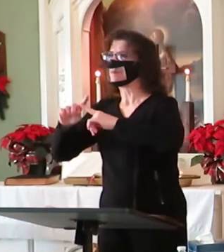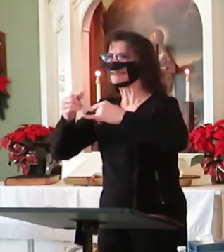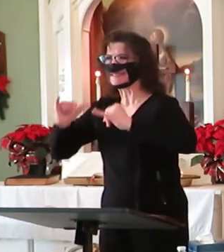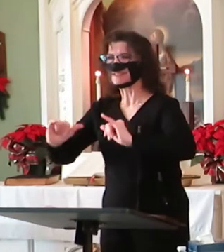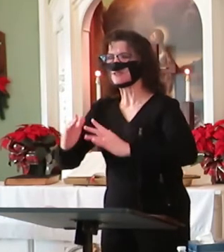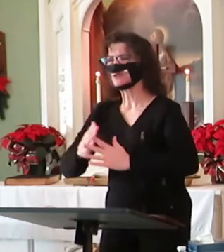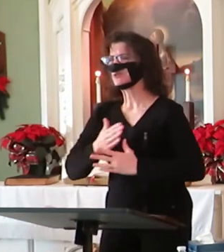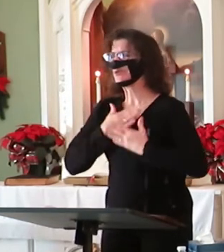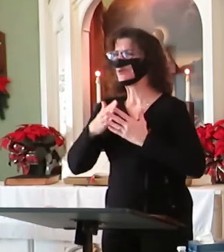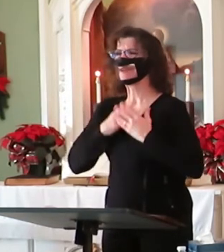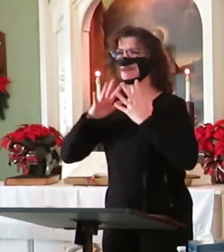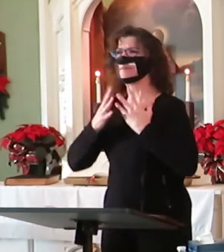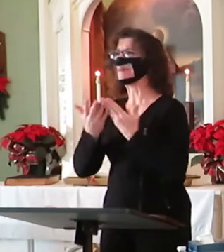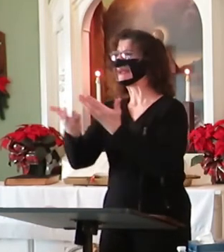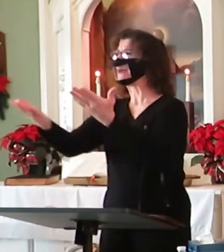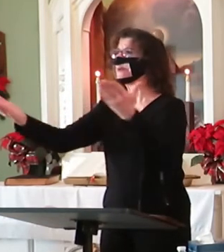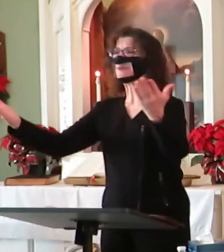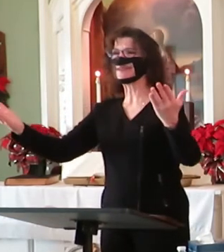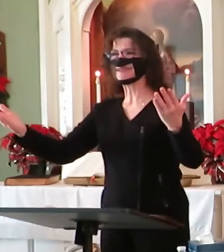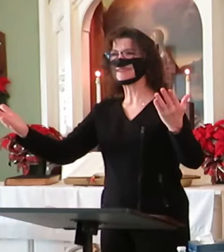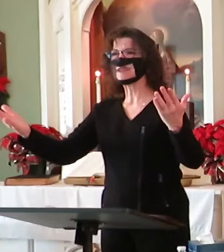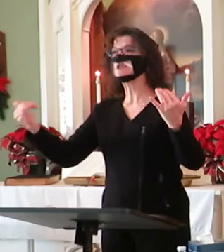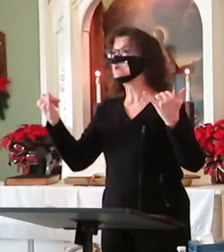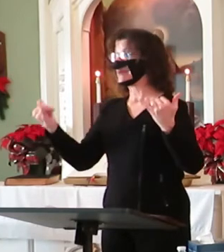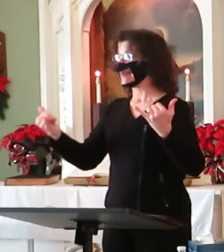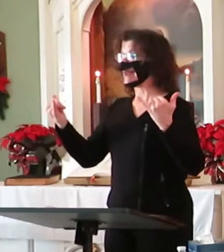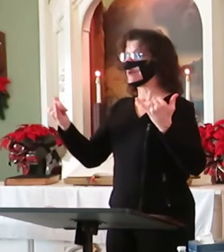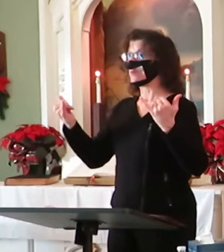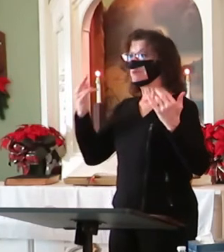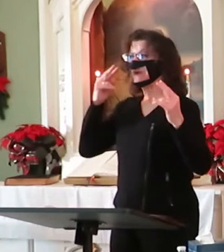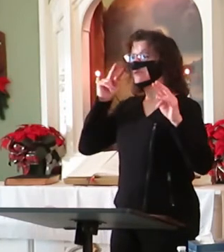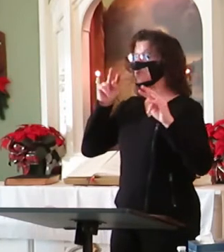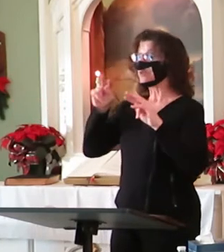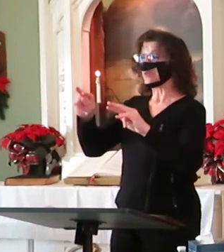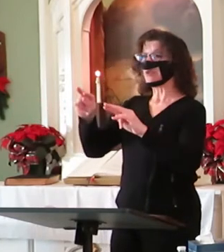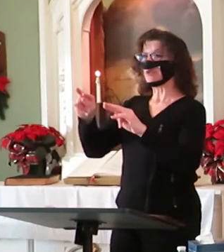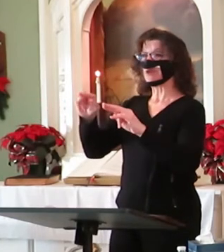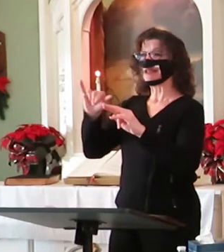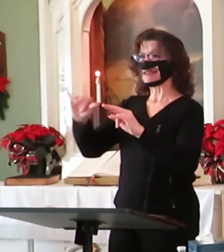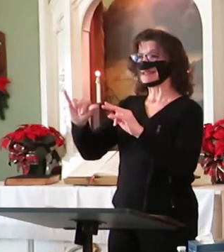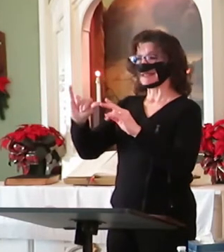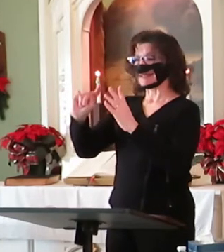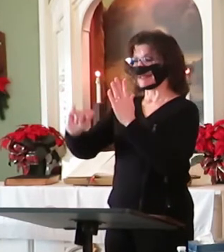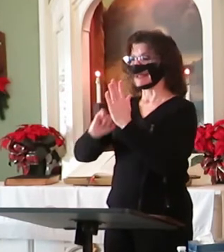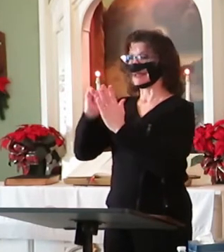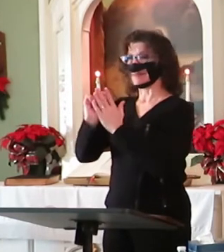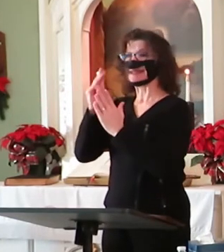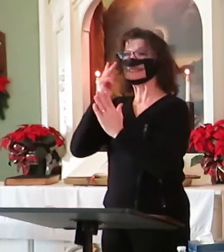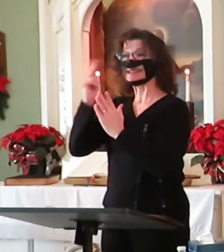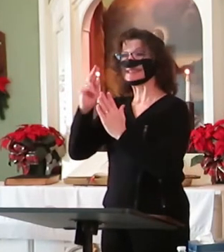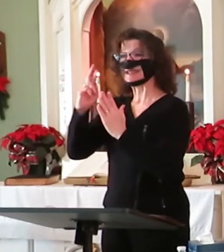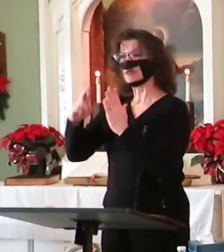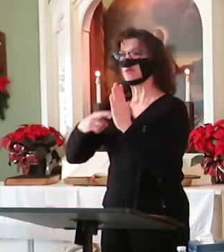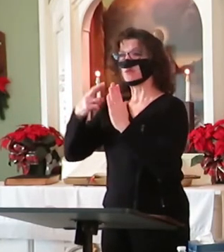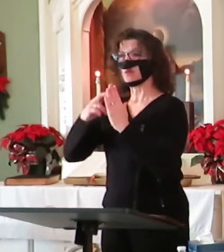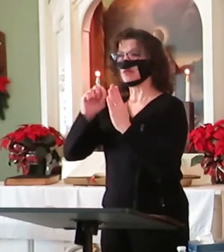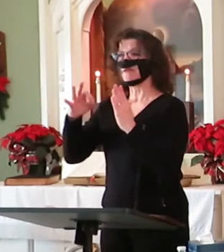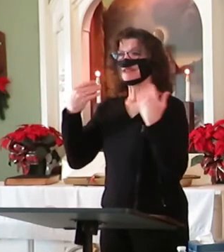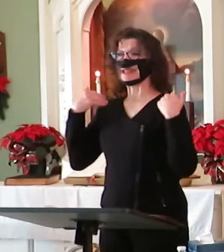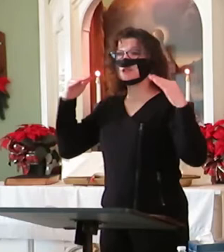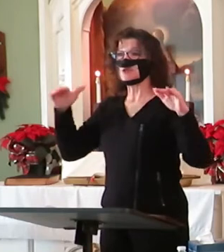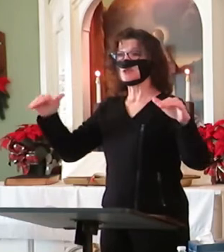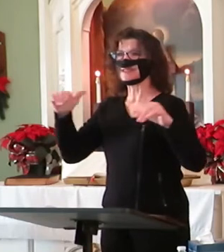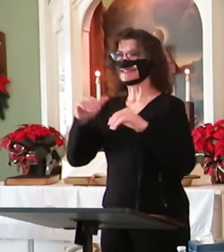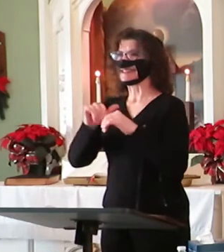this morning to look into the word and see that the role the angels played in the wondrous event we'll celebrate